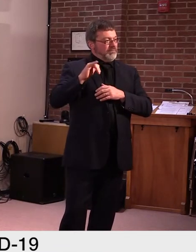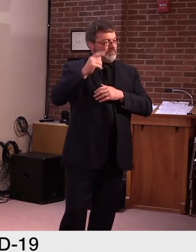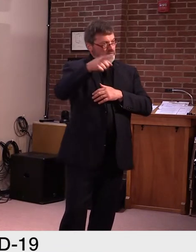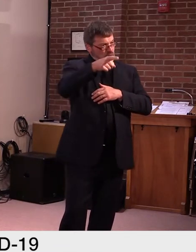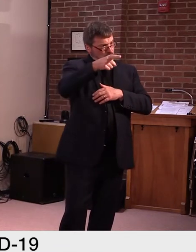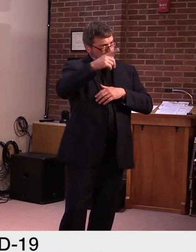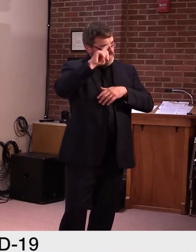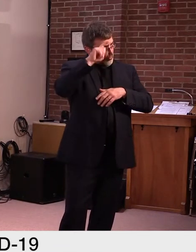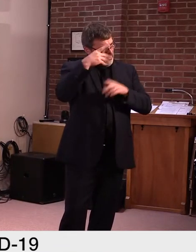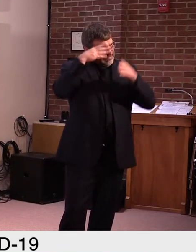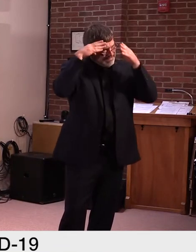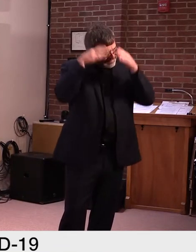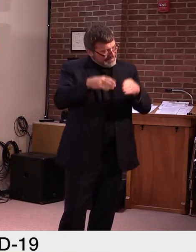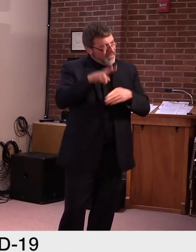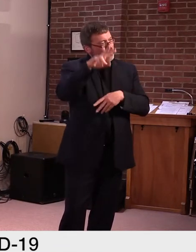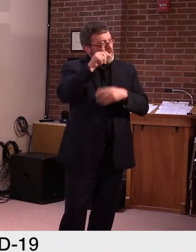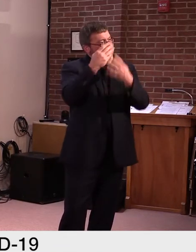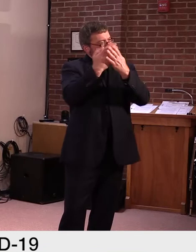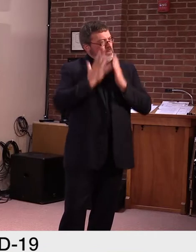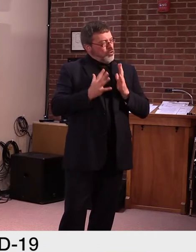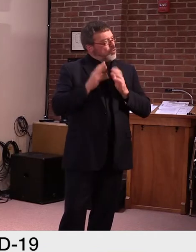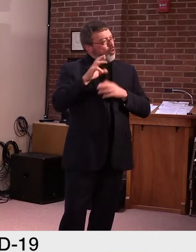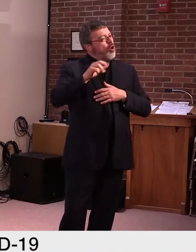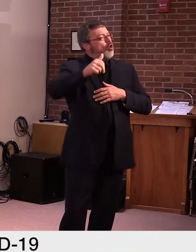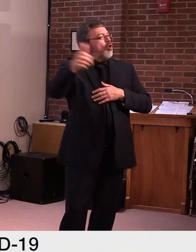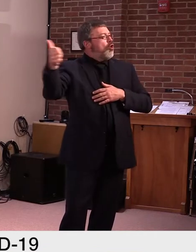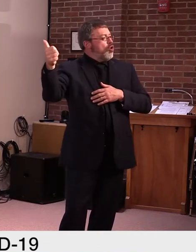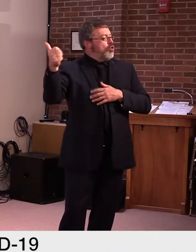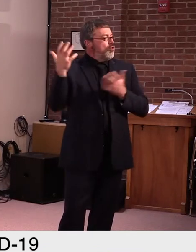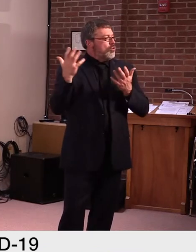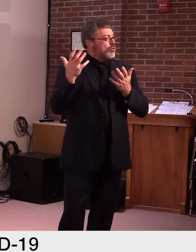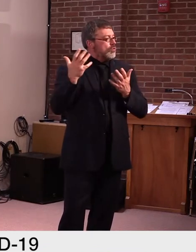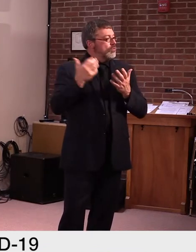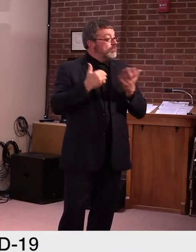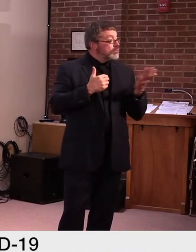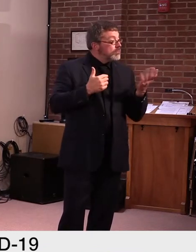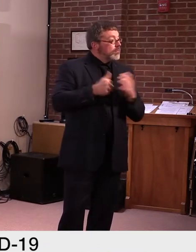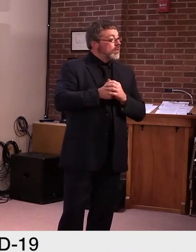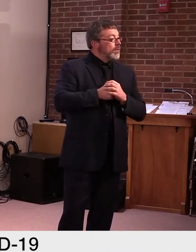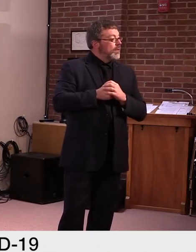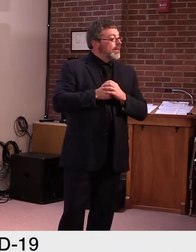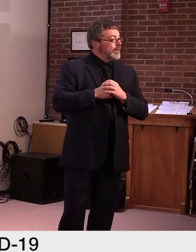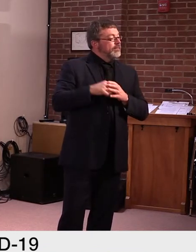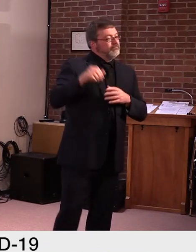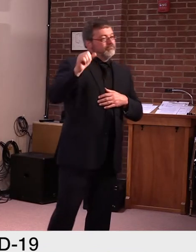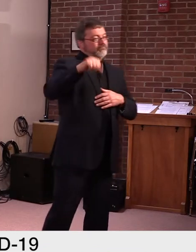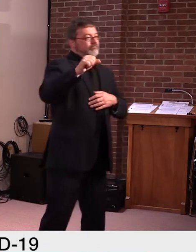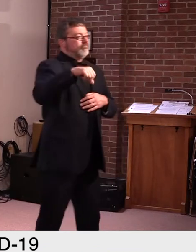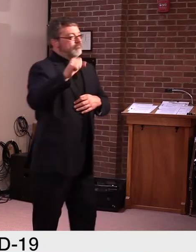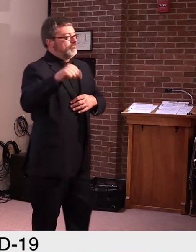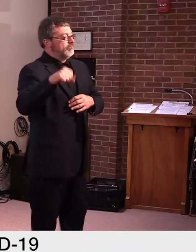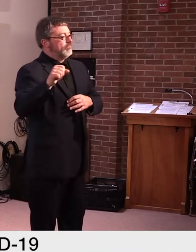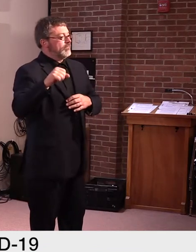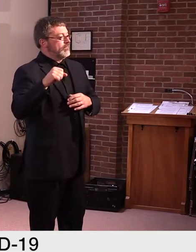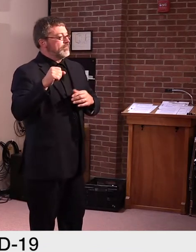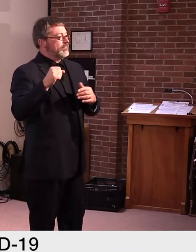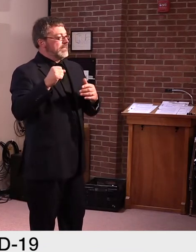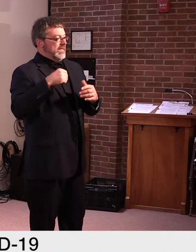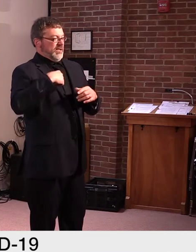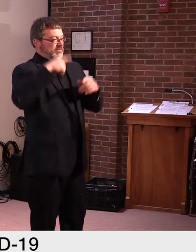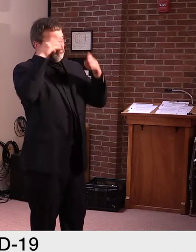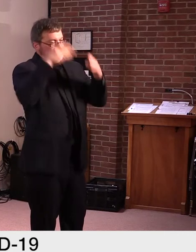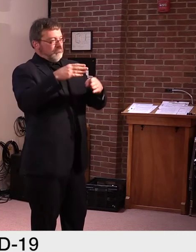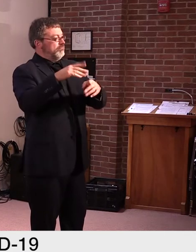I there's a lot of, yeah, you got to remember the way that it's, that it's, uh, set up down there. We're in separate pods.